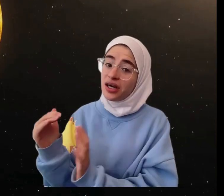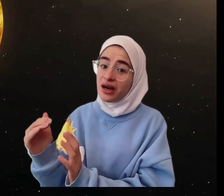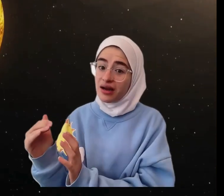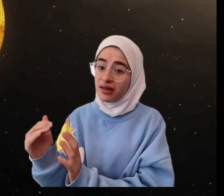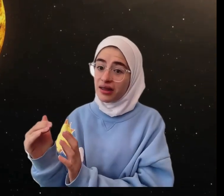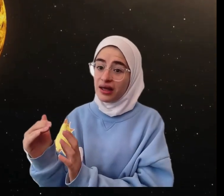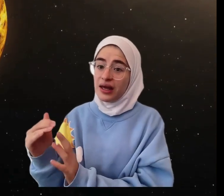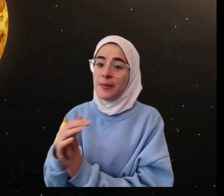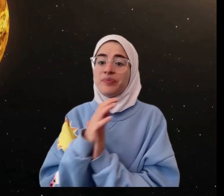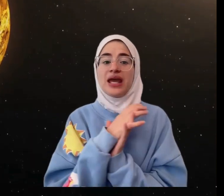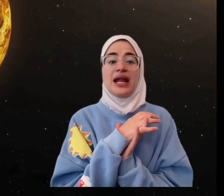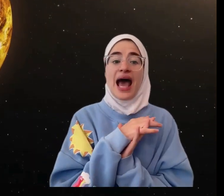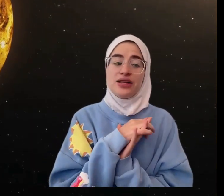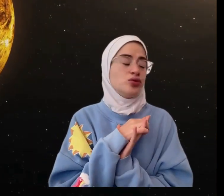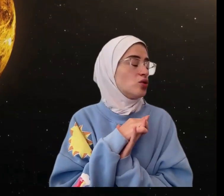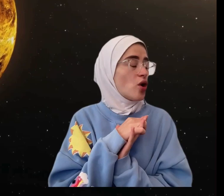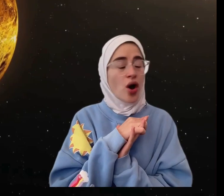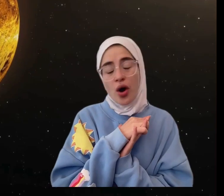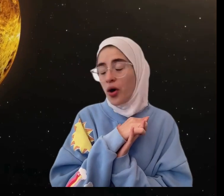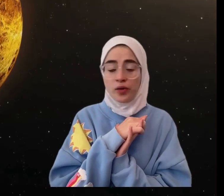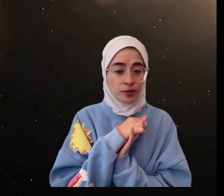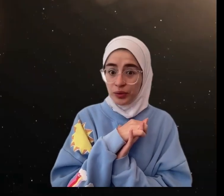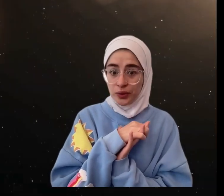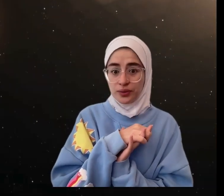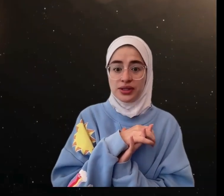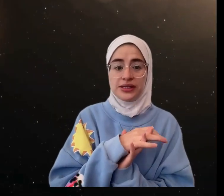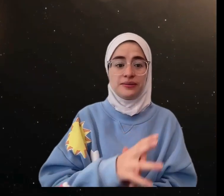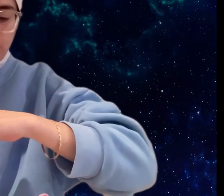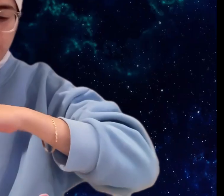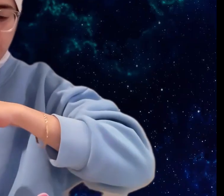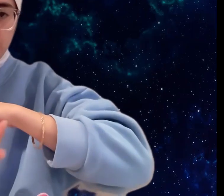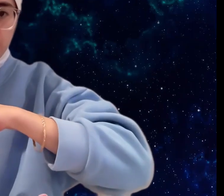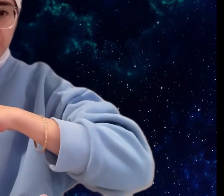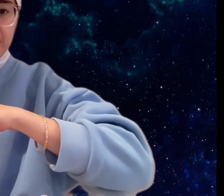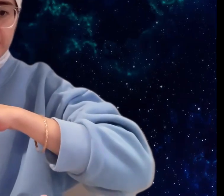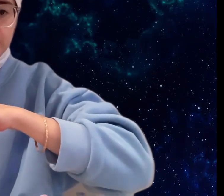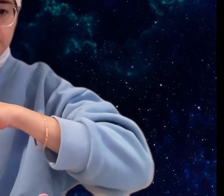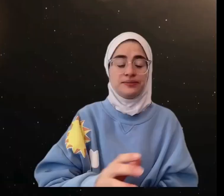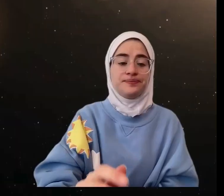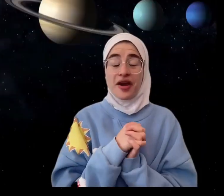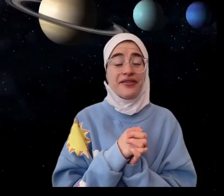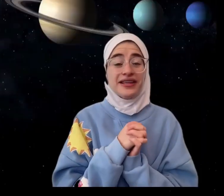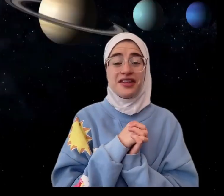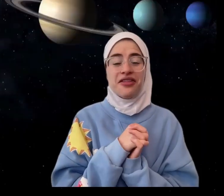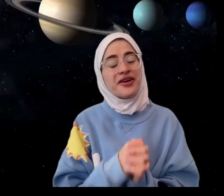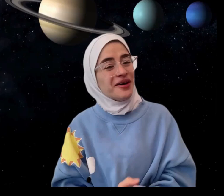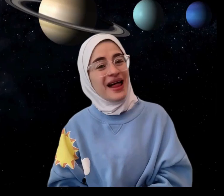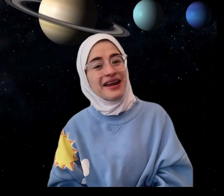Earth, it has no moons. Venus. Earth is the third planet